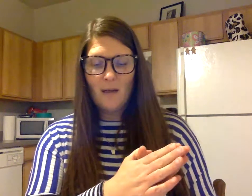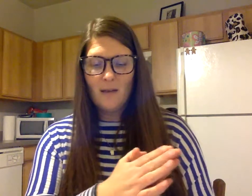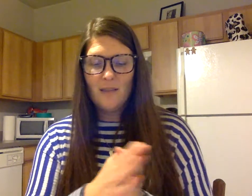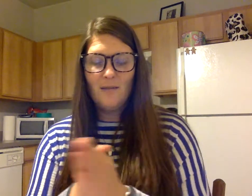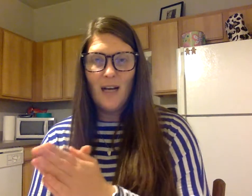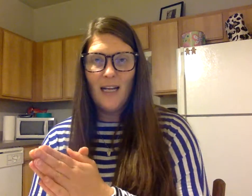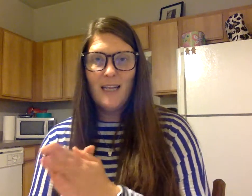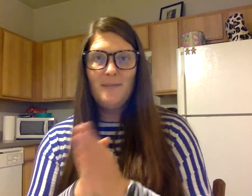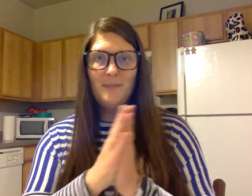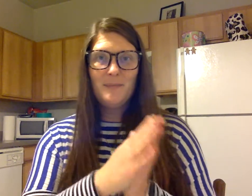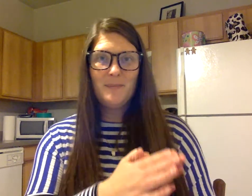Divided.